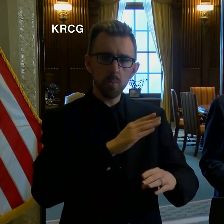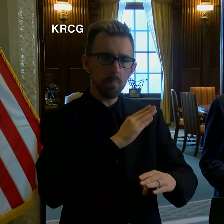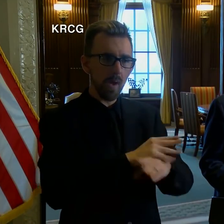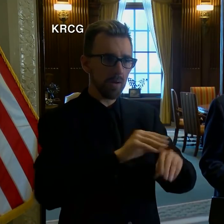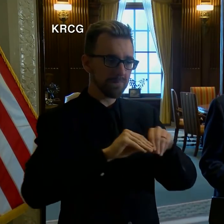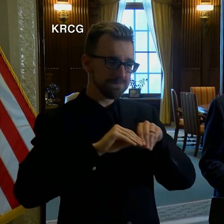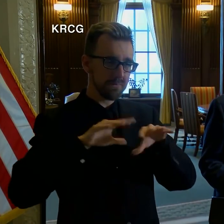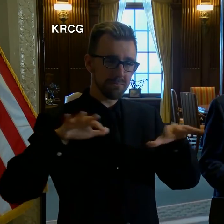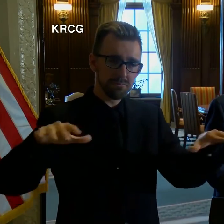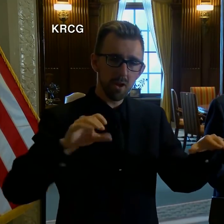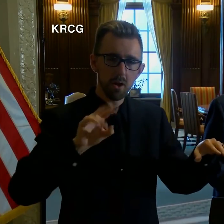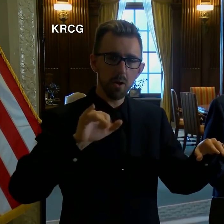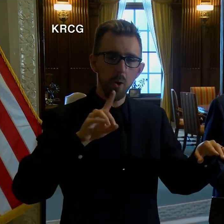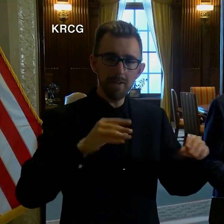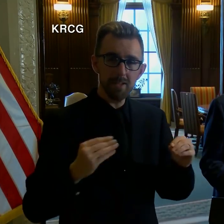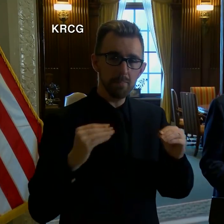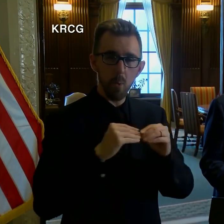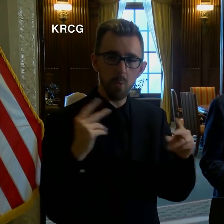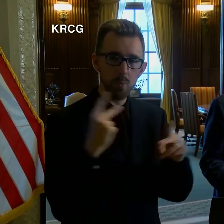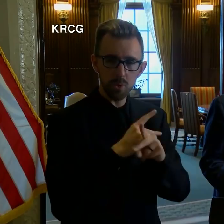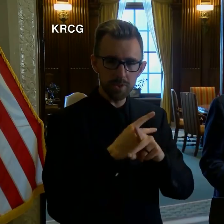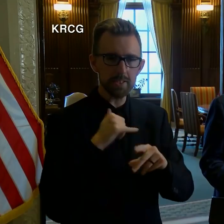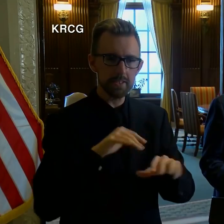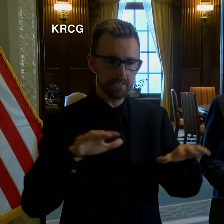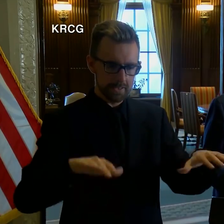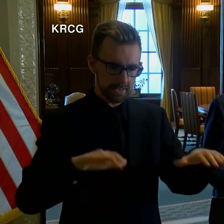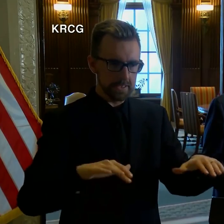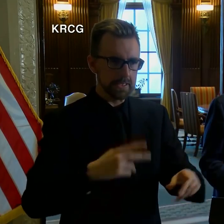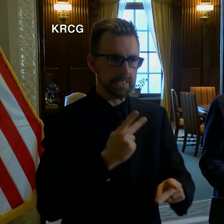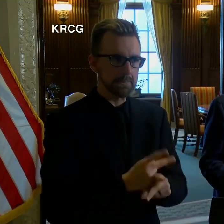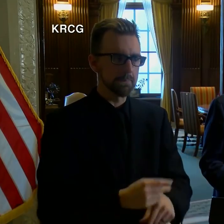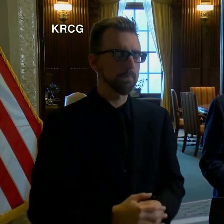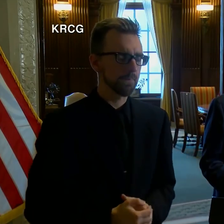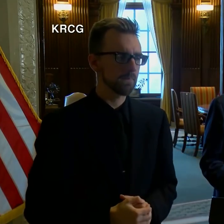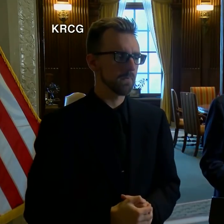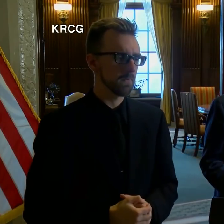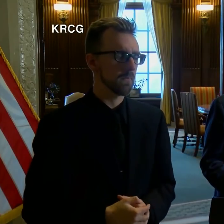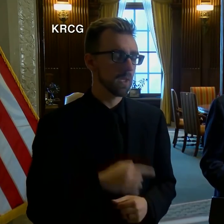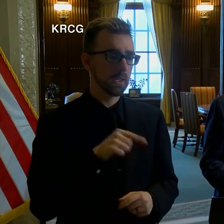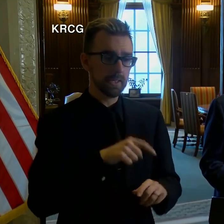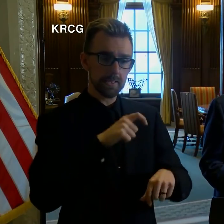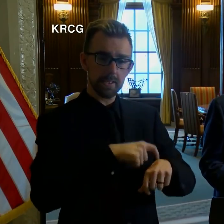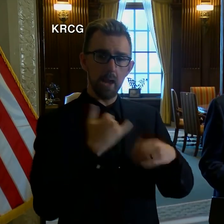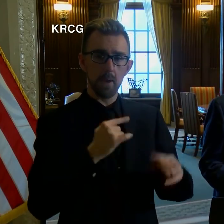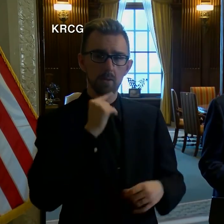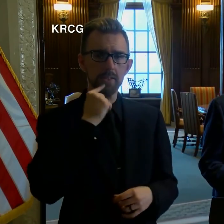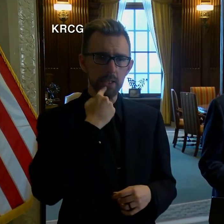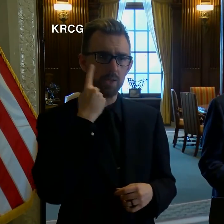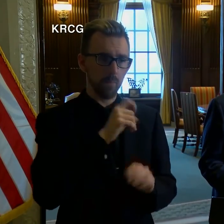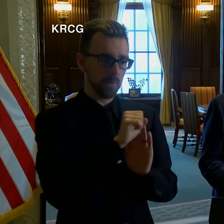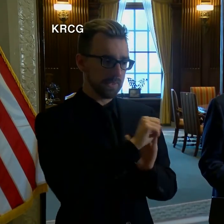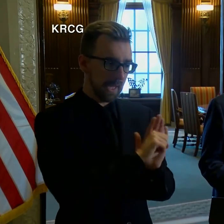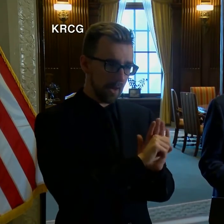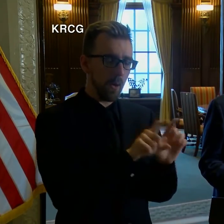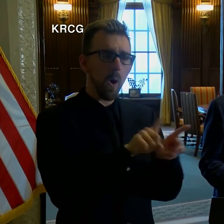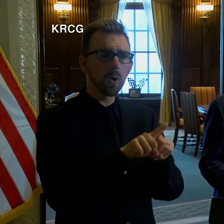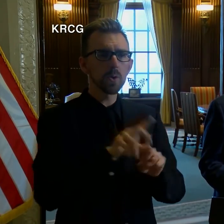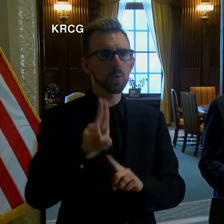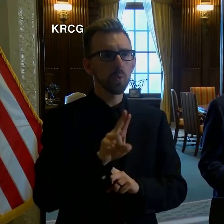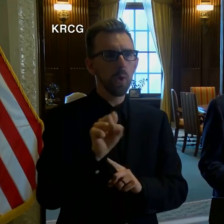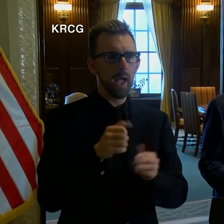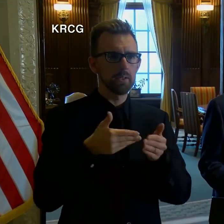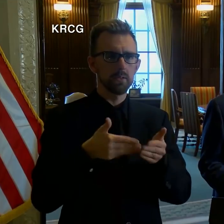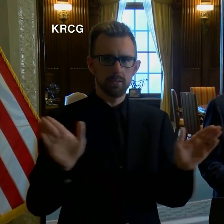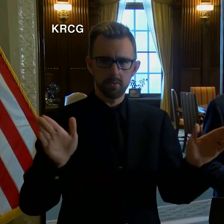the spread of COVID-19. This is a serious time for our state and our nation. But I am